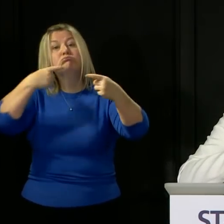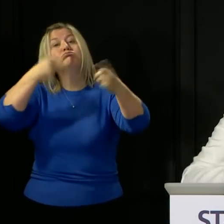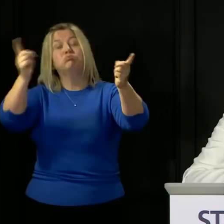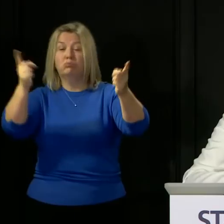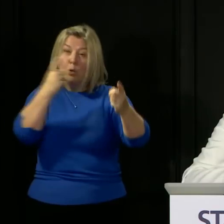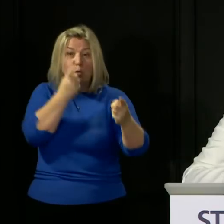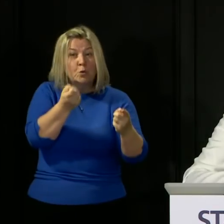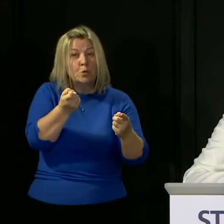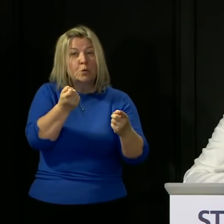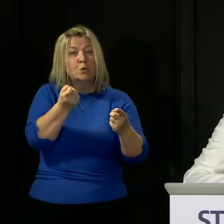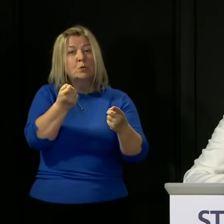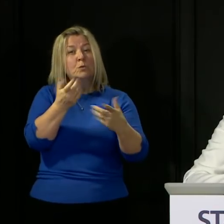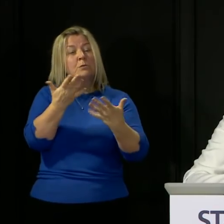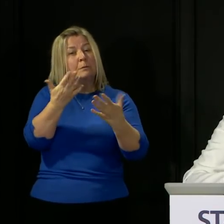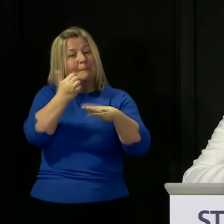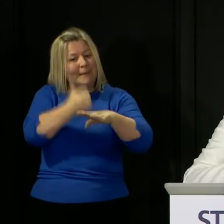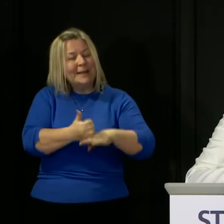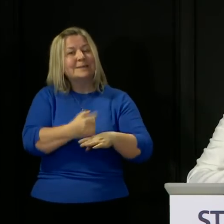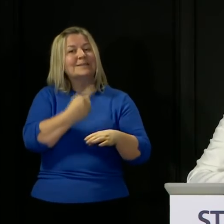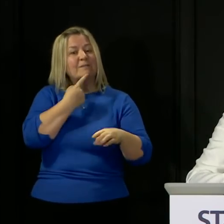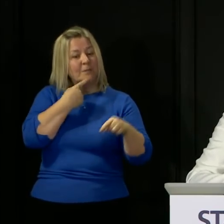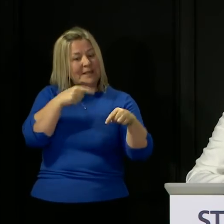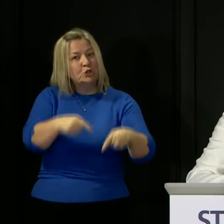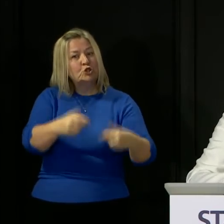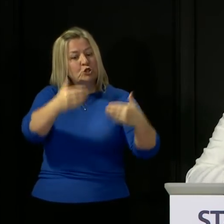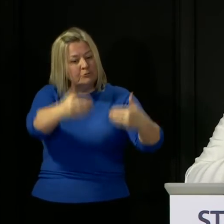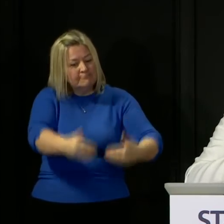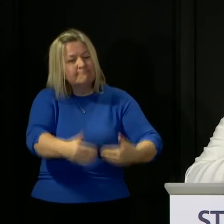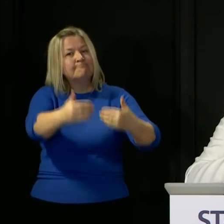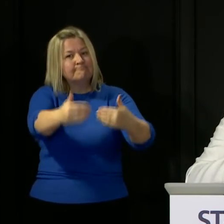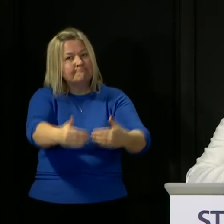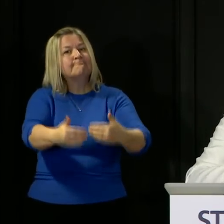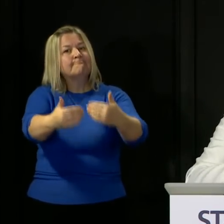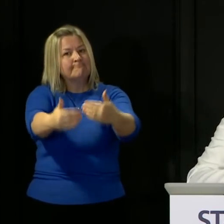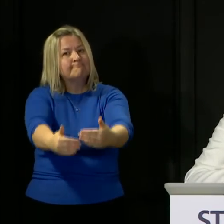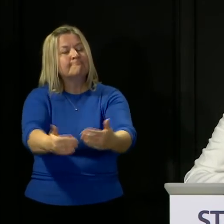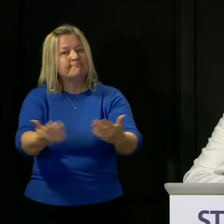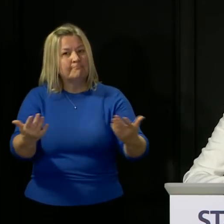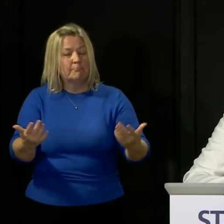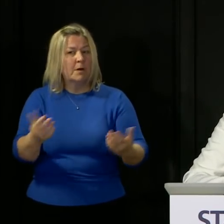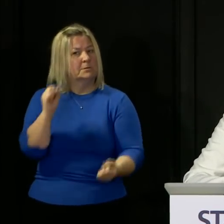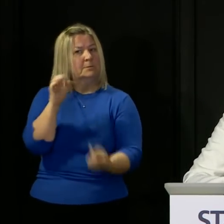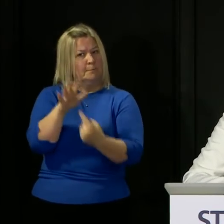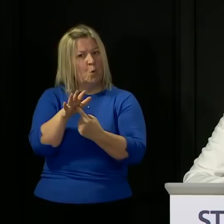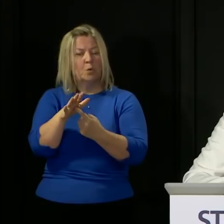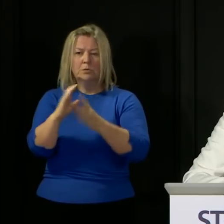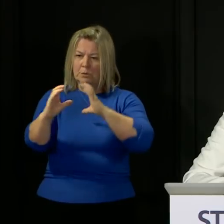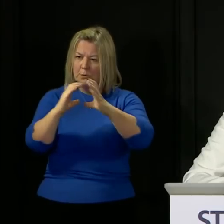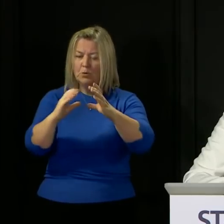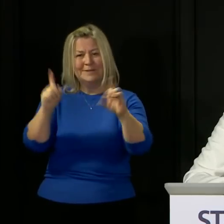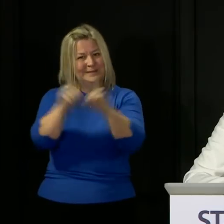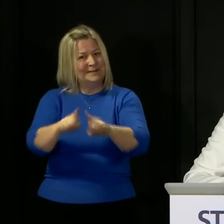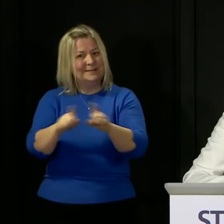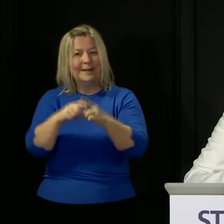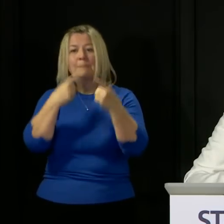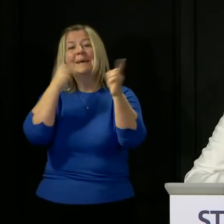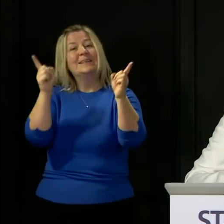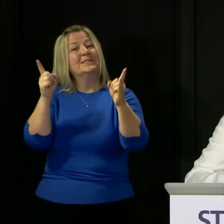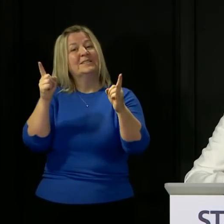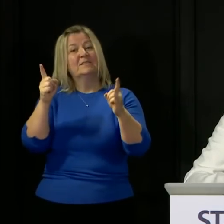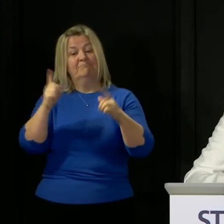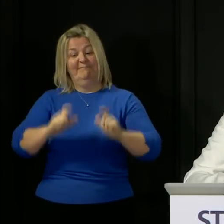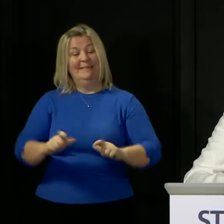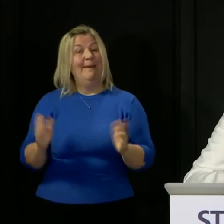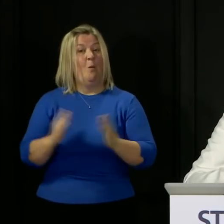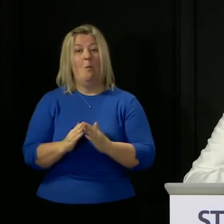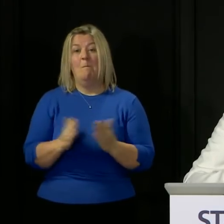I think the clarity of the stay at home message is really important and I think it is important that we continue to communicate that very directly